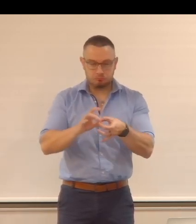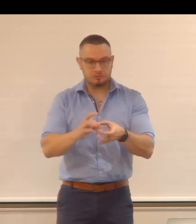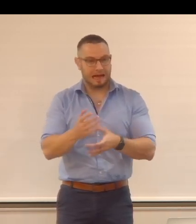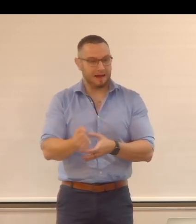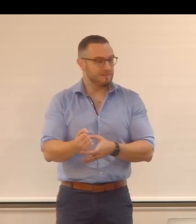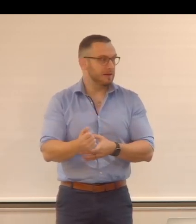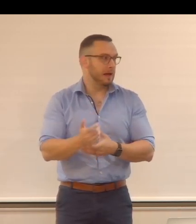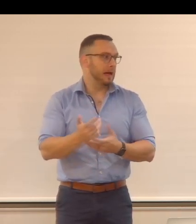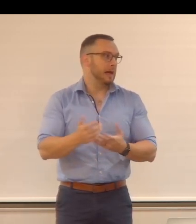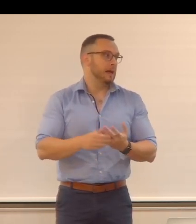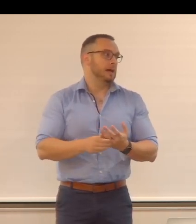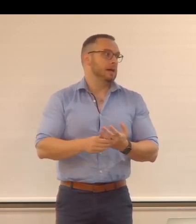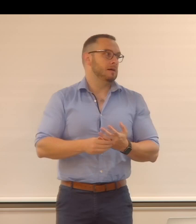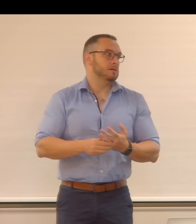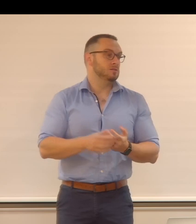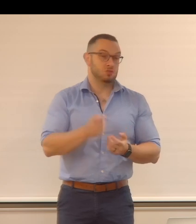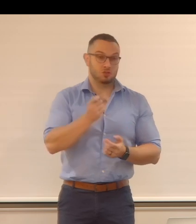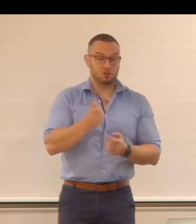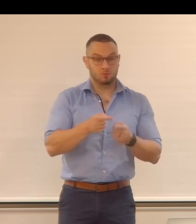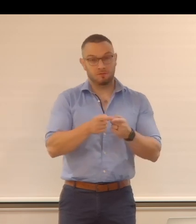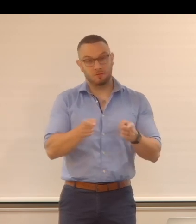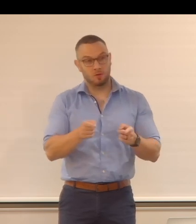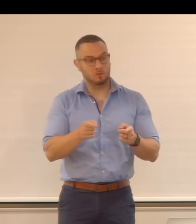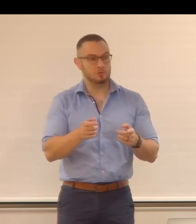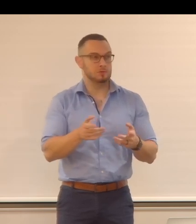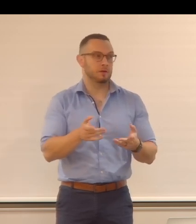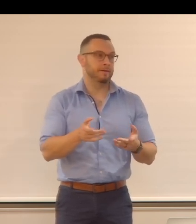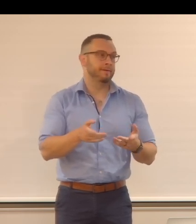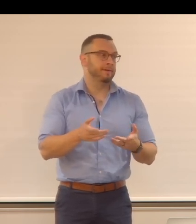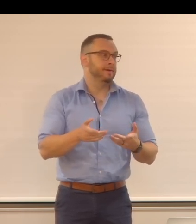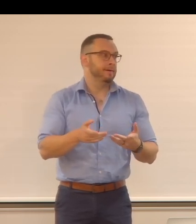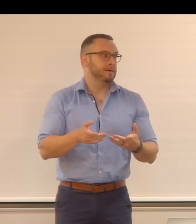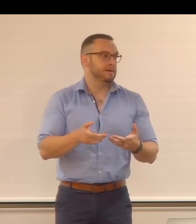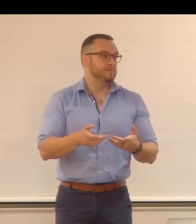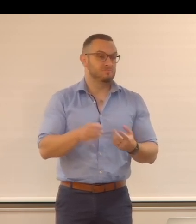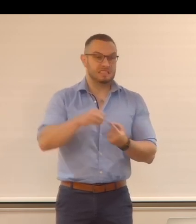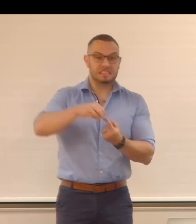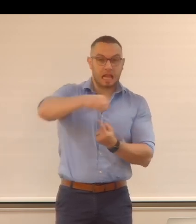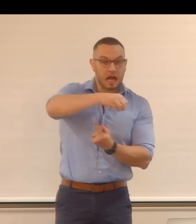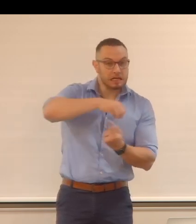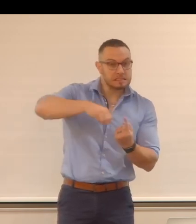And some of them do satellites.